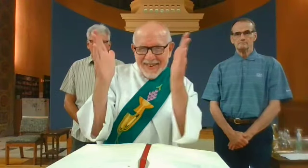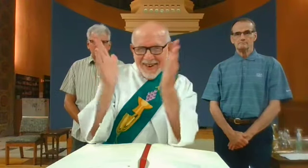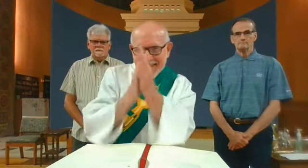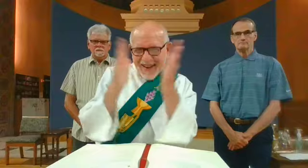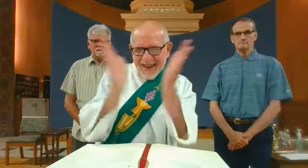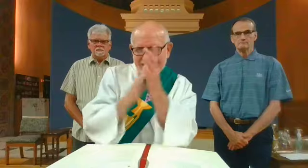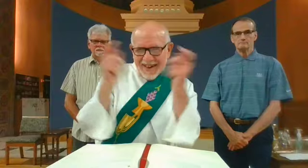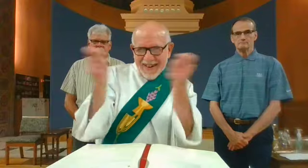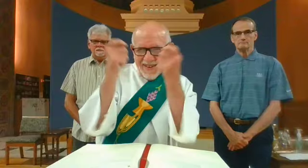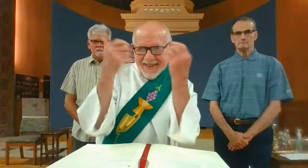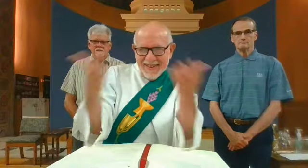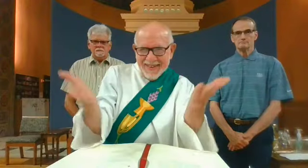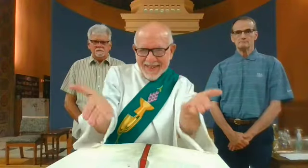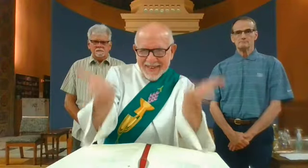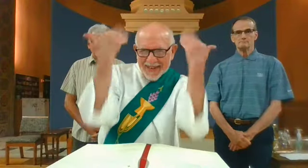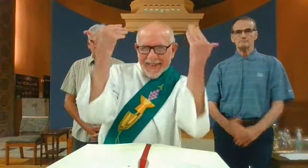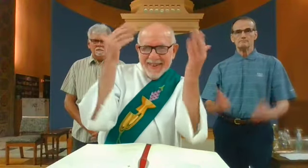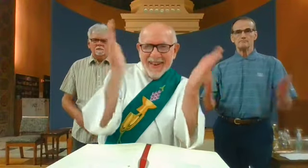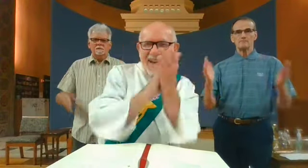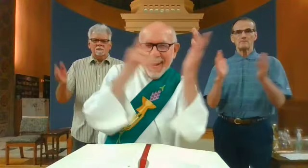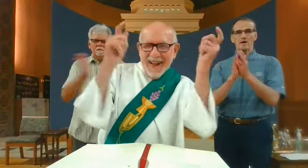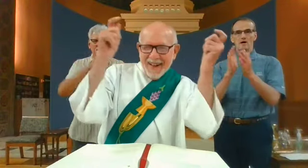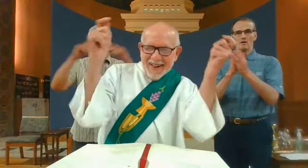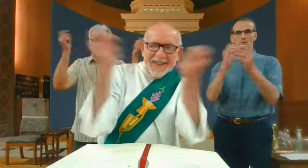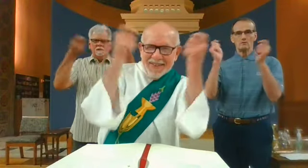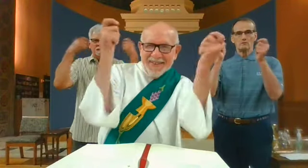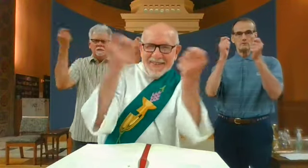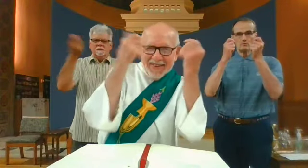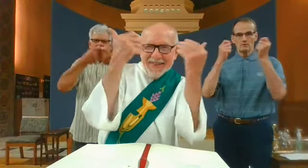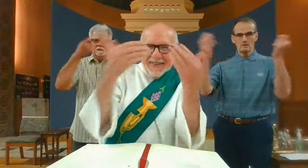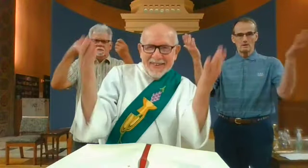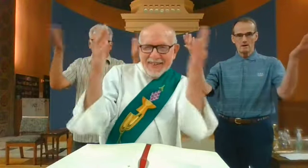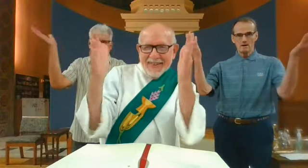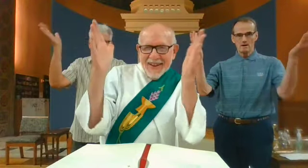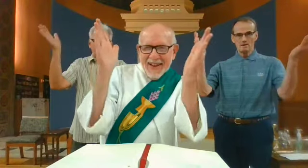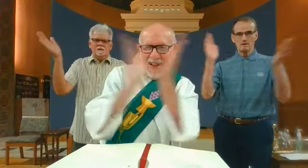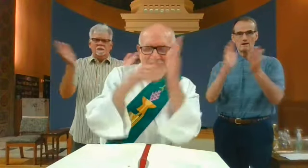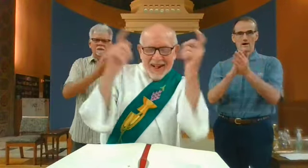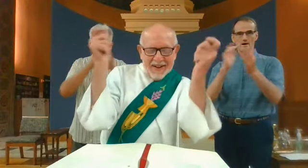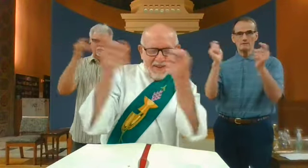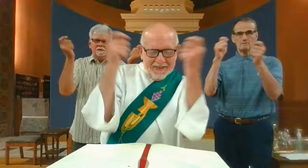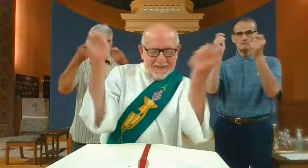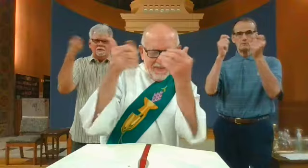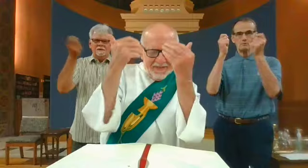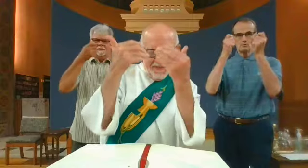Alleluia, Alleluia, Alleluia, Alleluia,